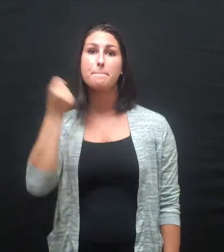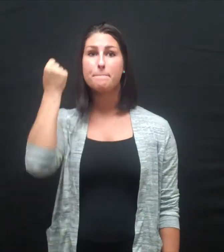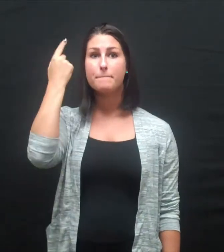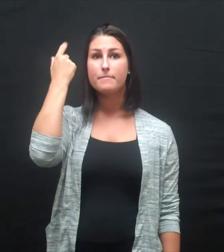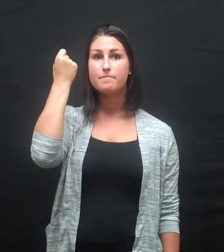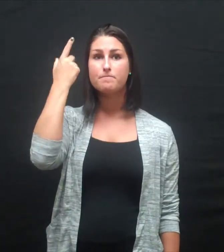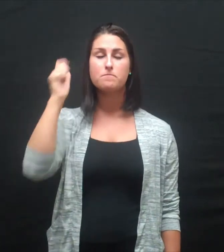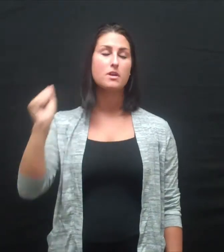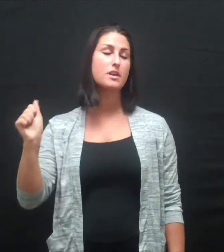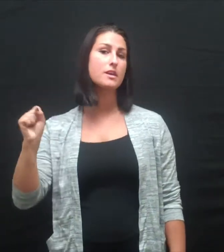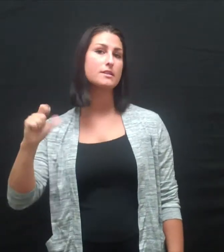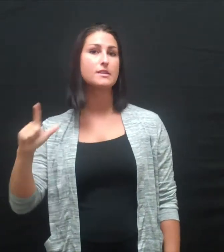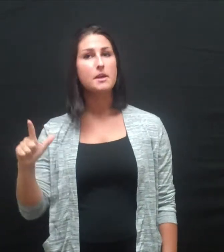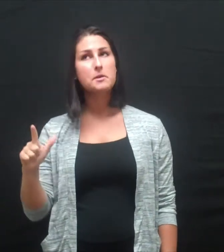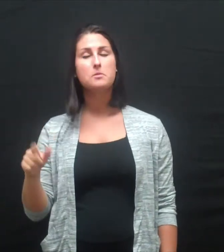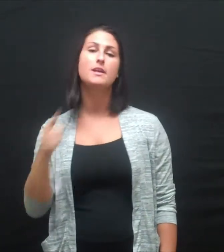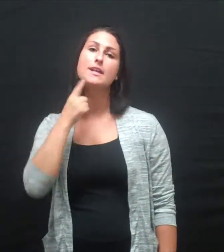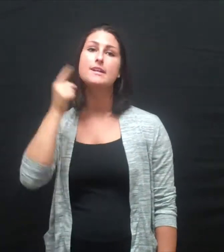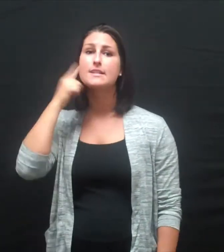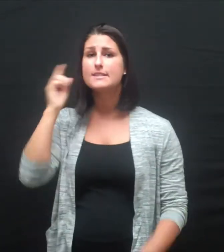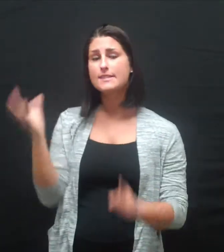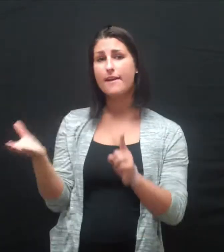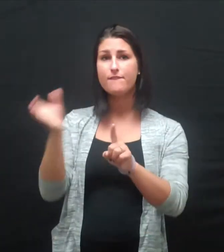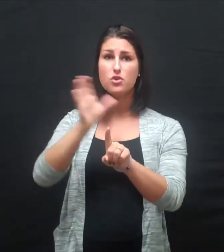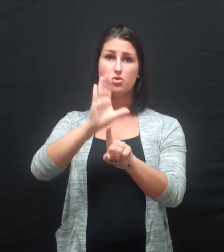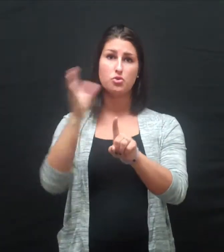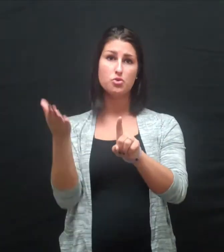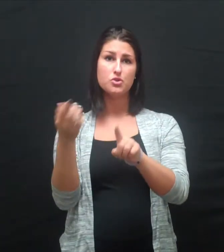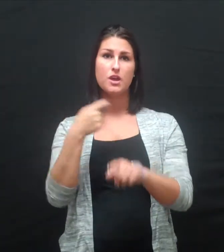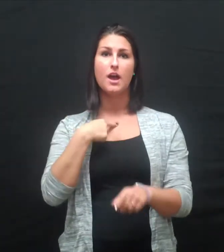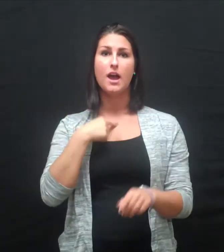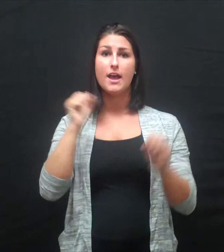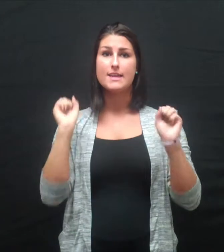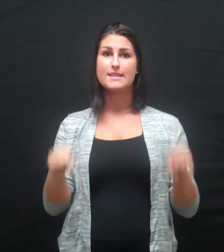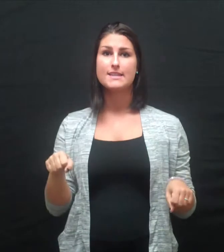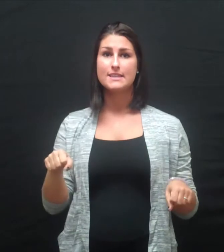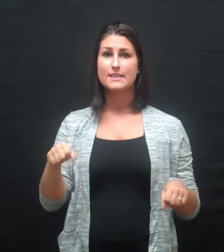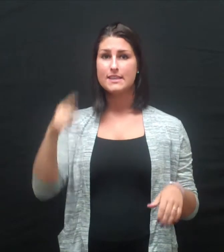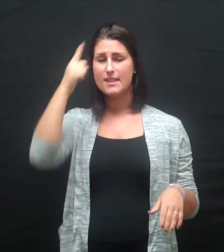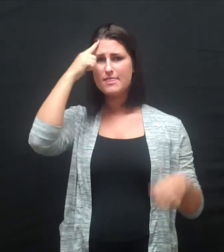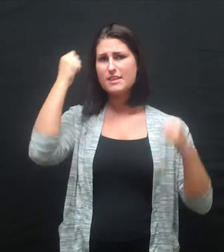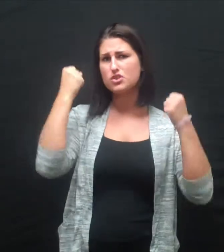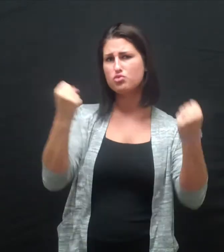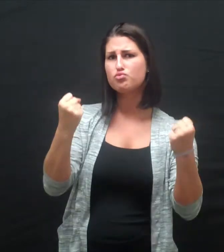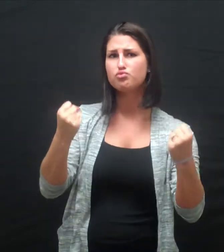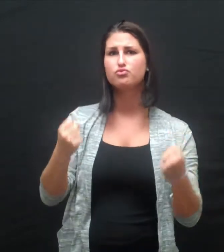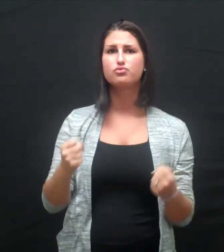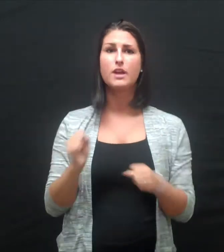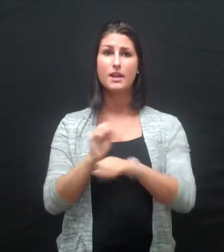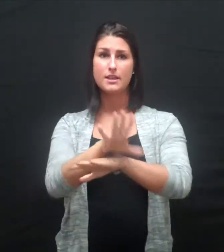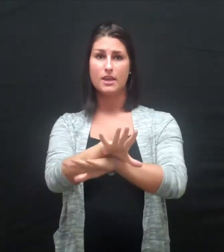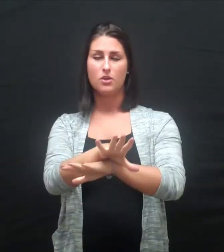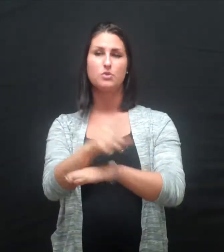With my knowledge of ASL and deaf culture, I could take on deaf clients seeking counseling.